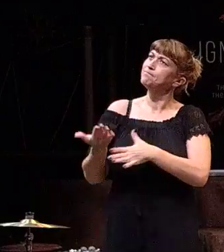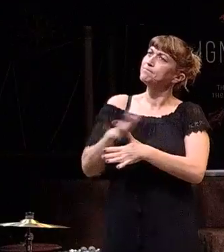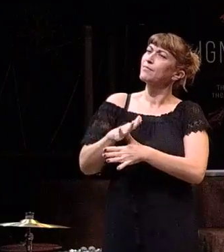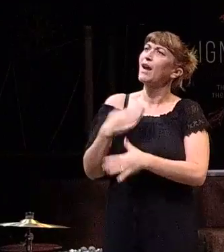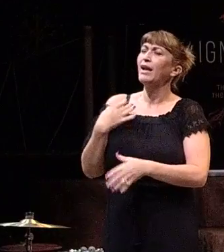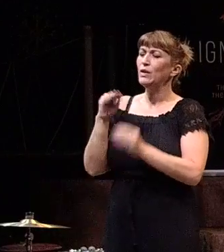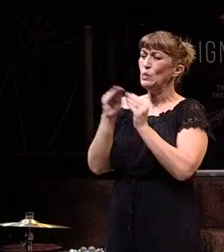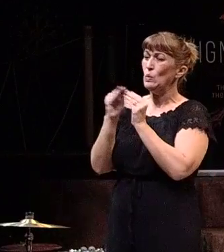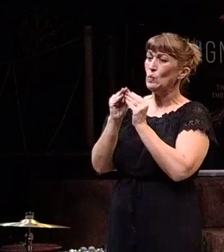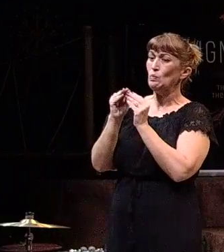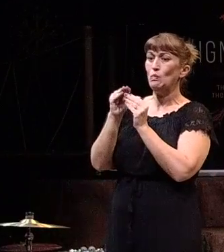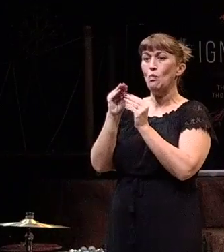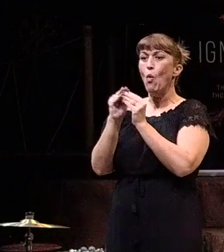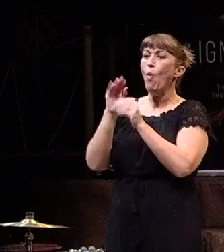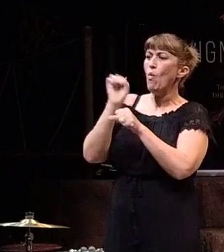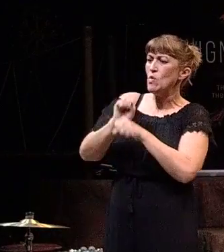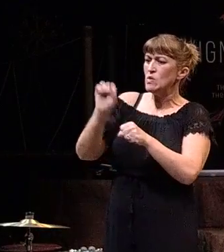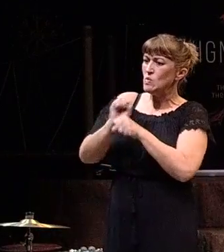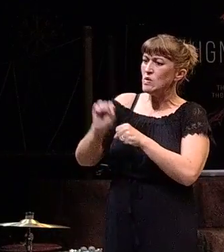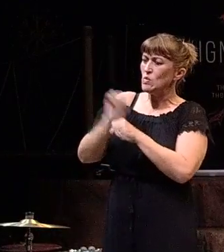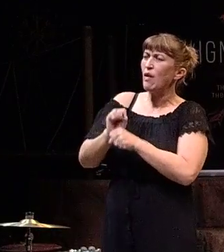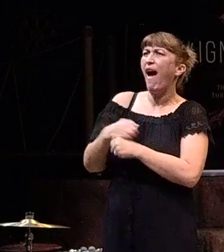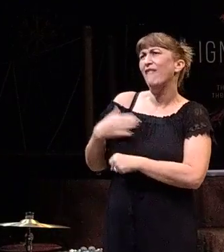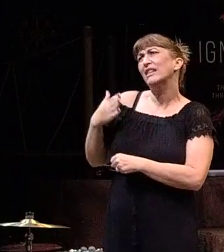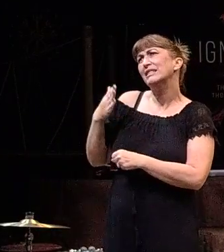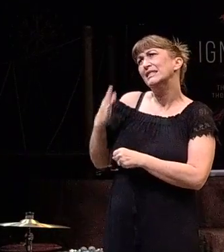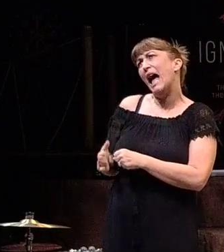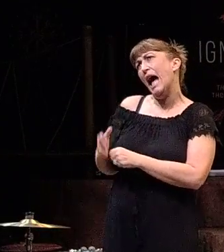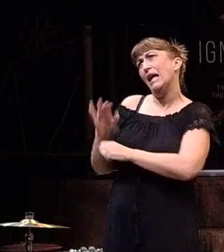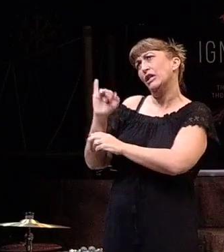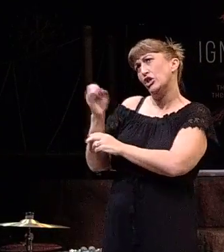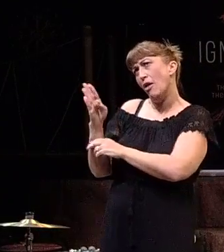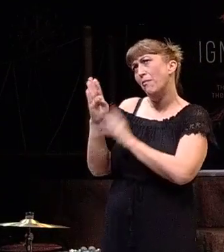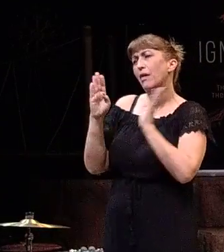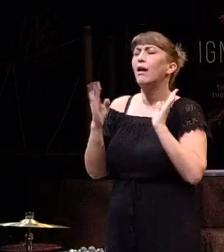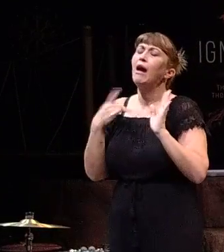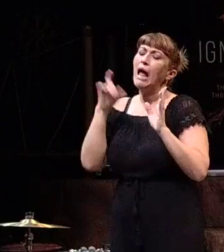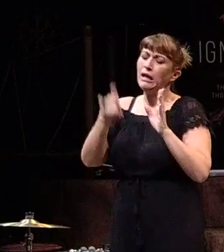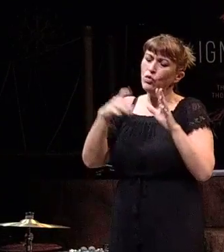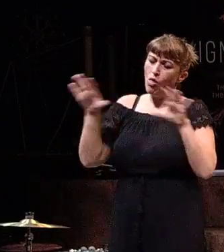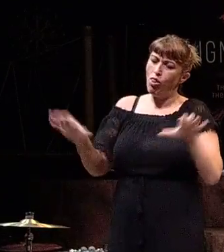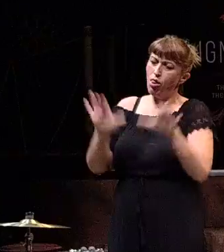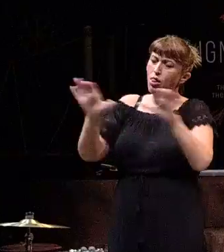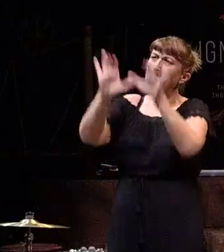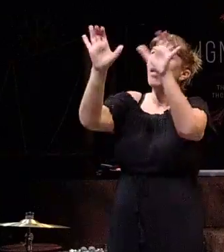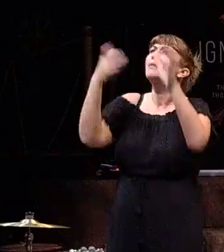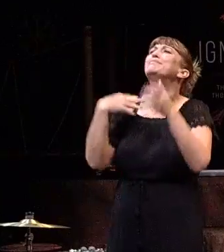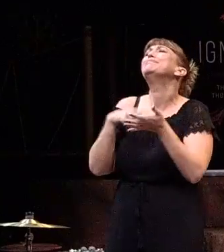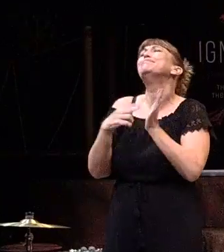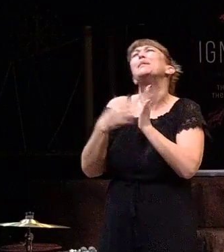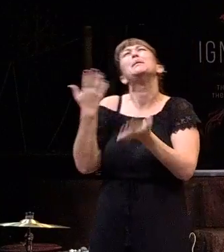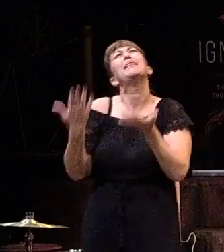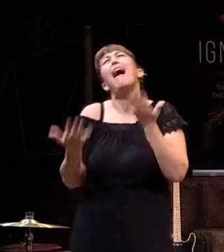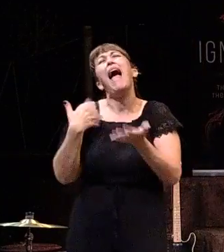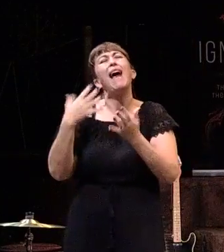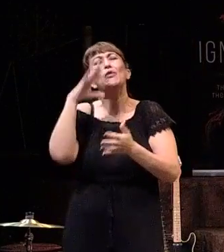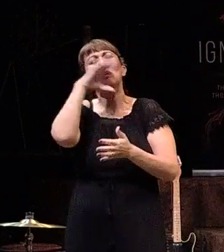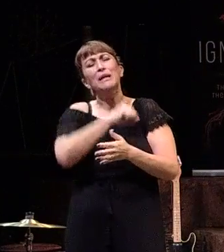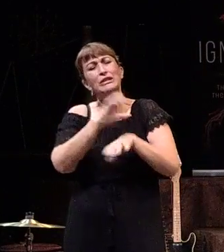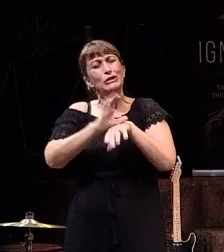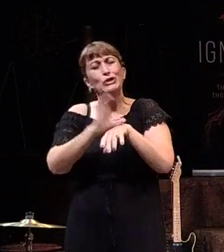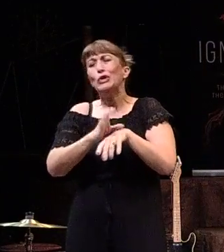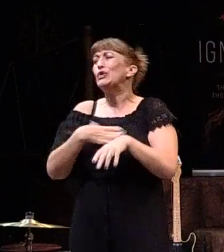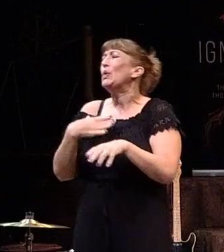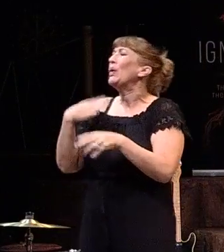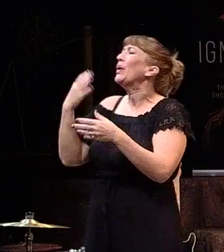some extra hours and, you know, I have this side job and I need to do these things. And it might mean that I have to miss out on church or miss out on